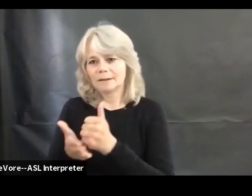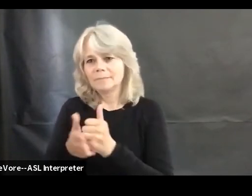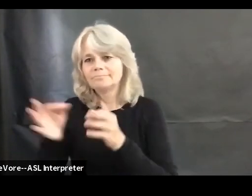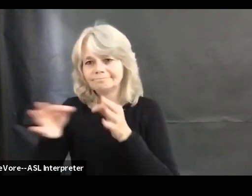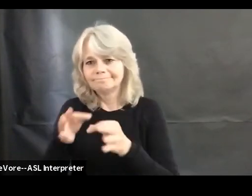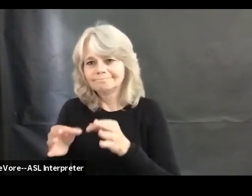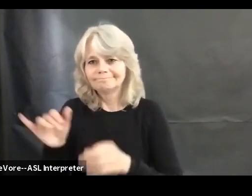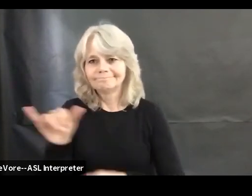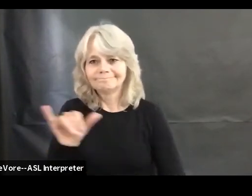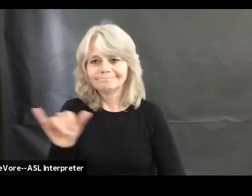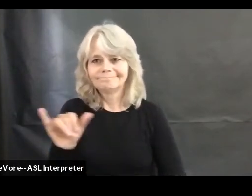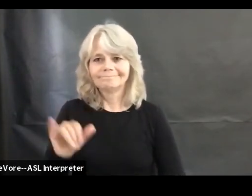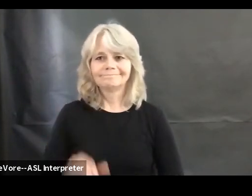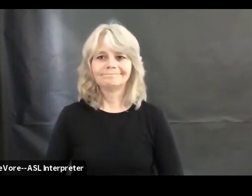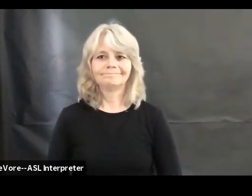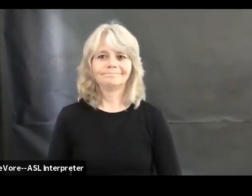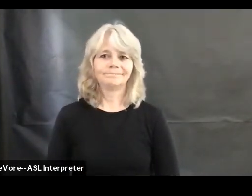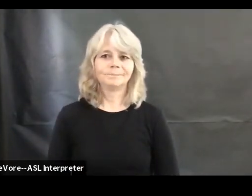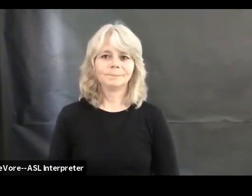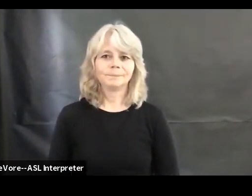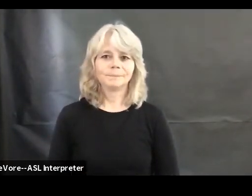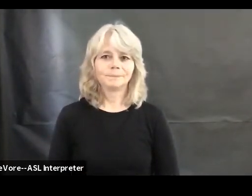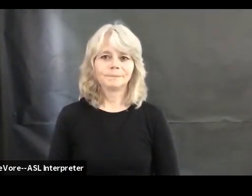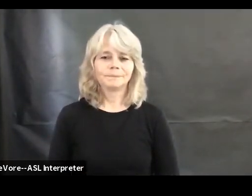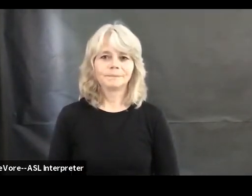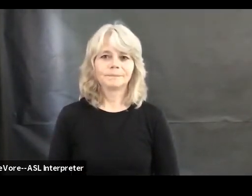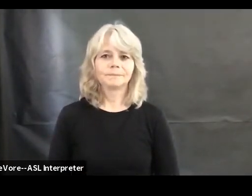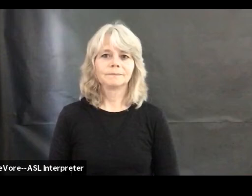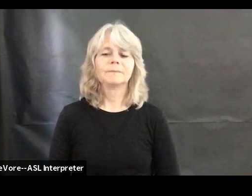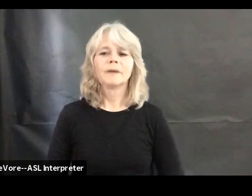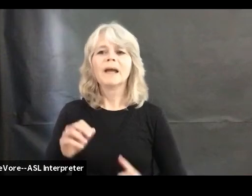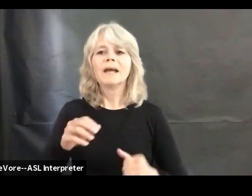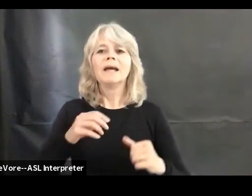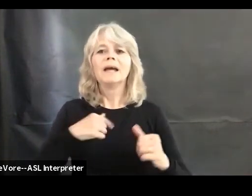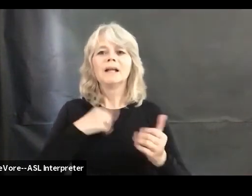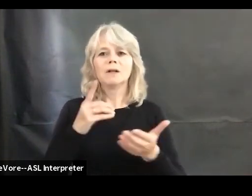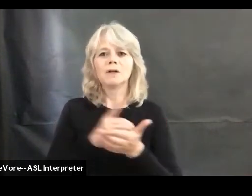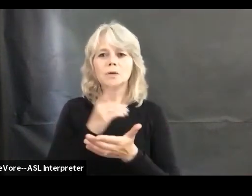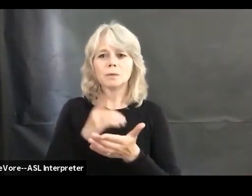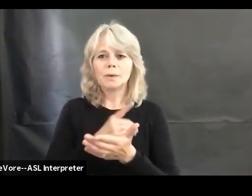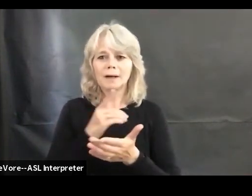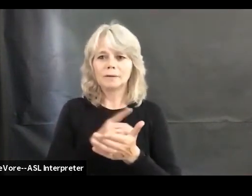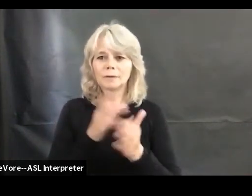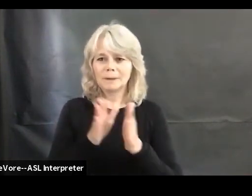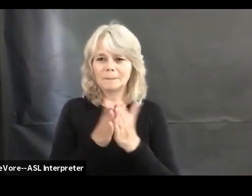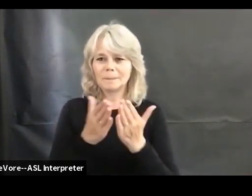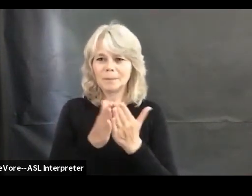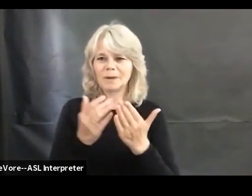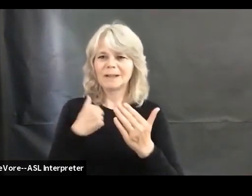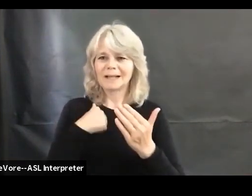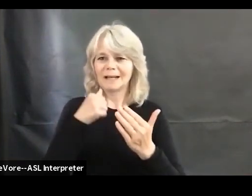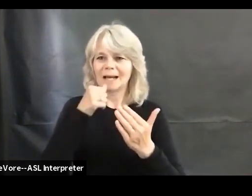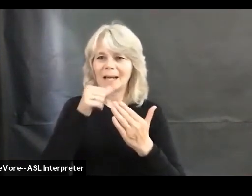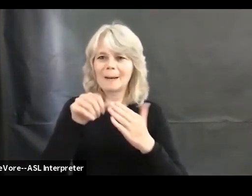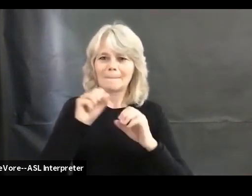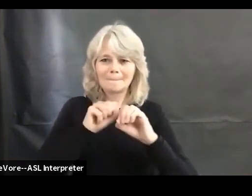And those folks, their names are listed in the directory books that I sent out to Fair to Life in March.